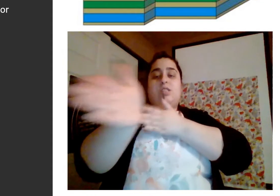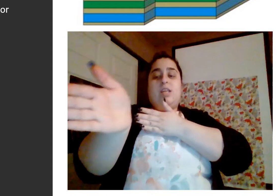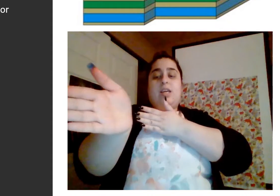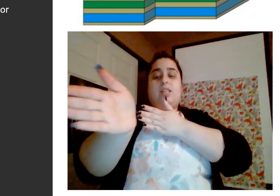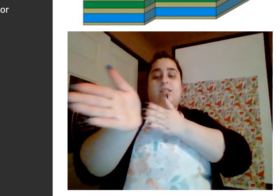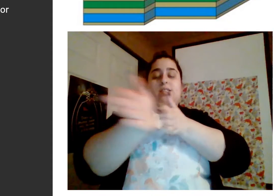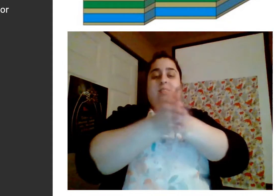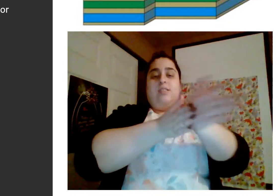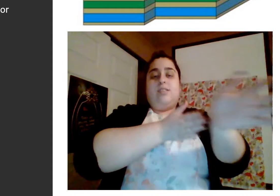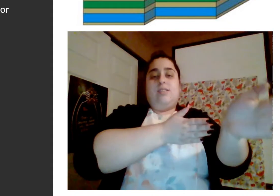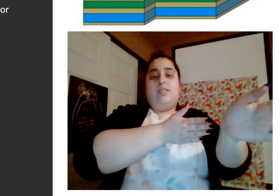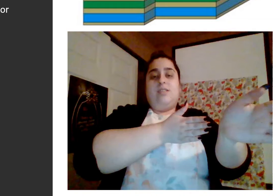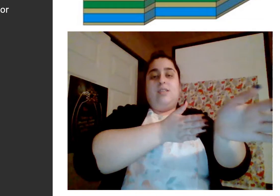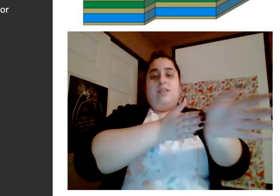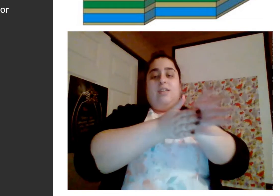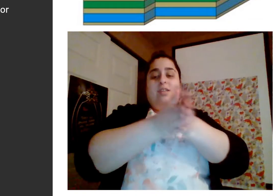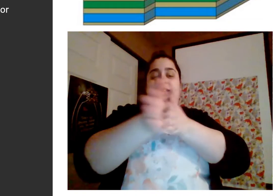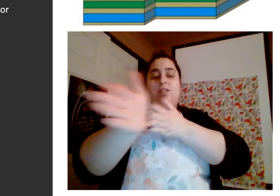Just like this.